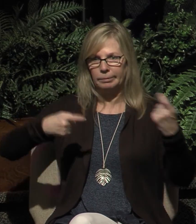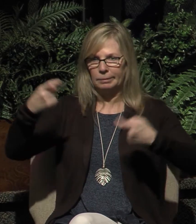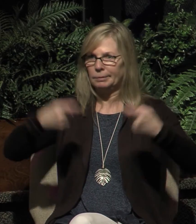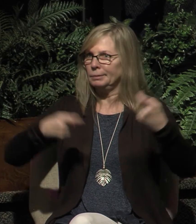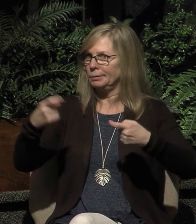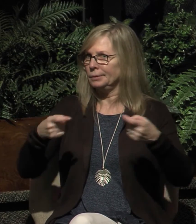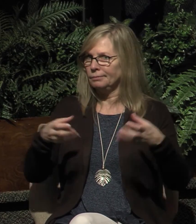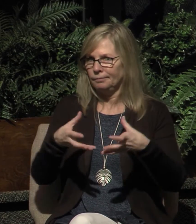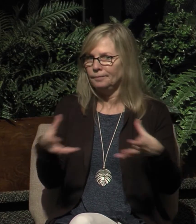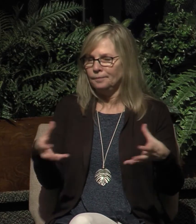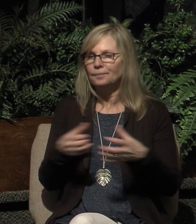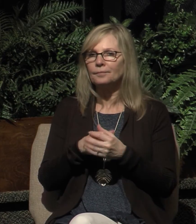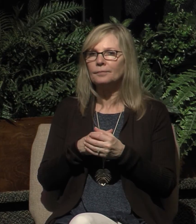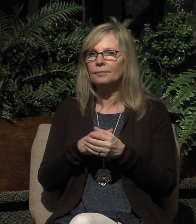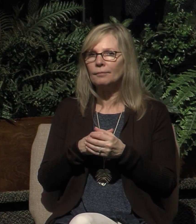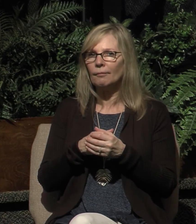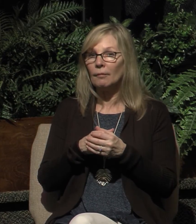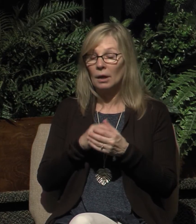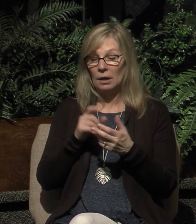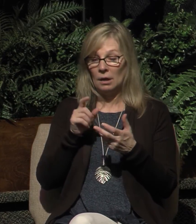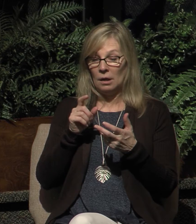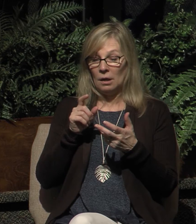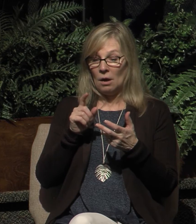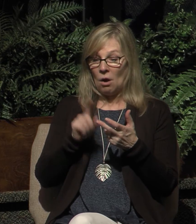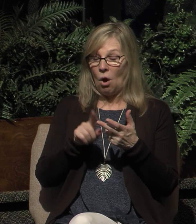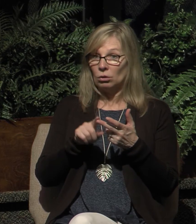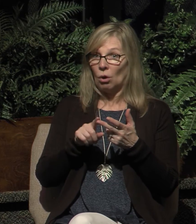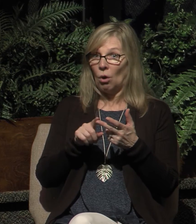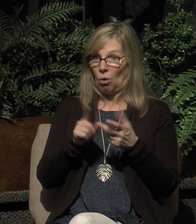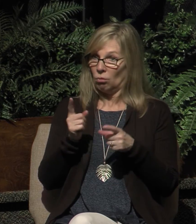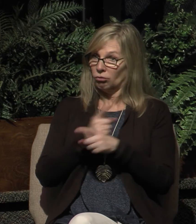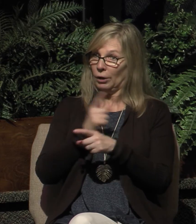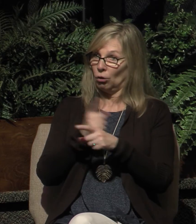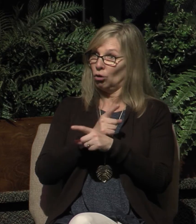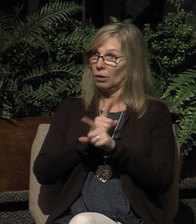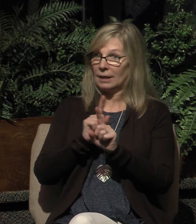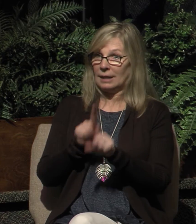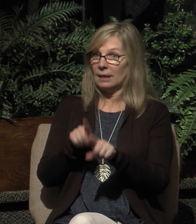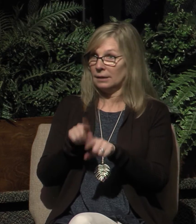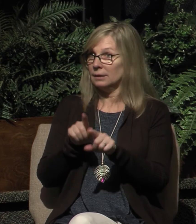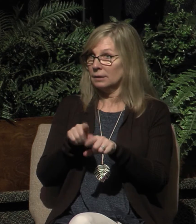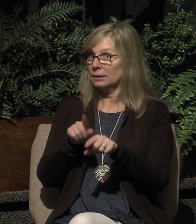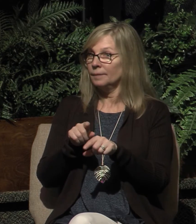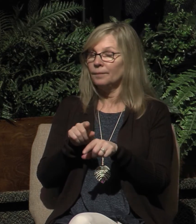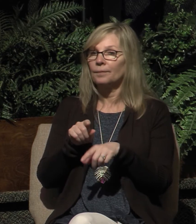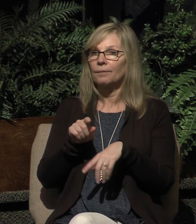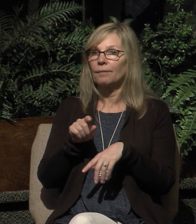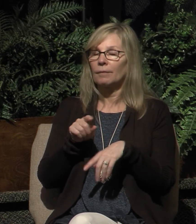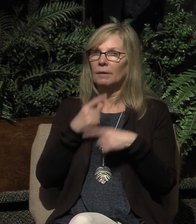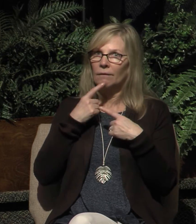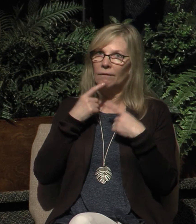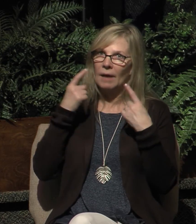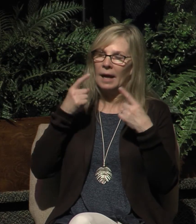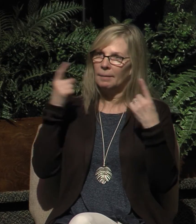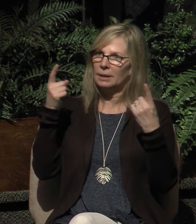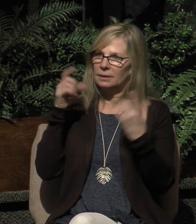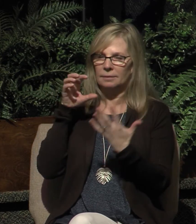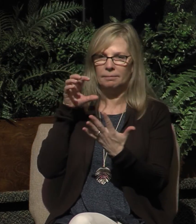attendance is also a responsibility of the members of the church and the classic passage on faithful church attendance is